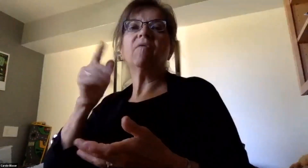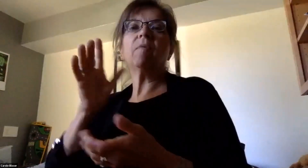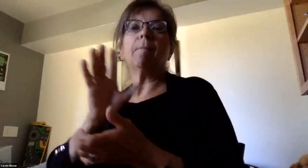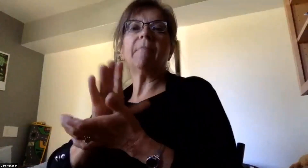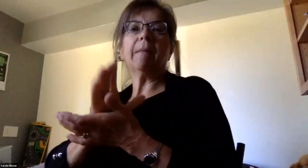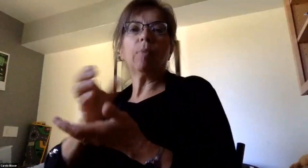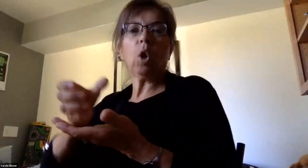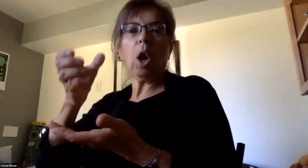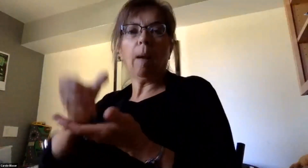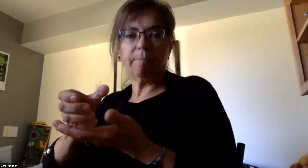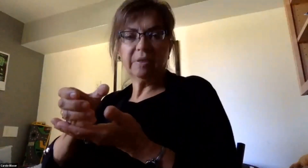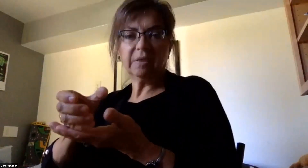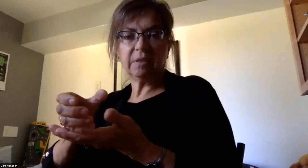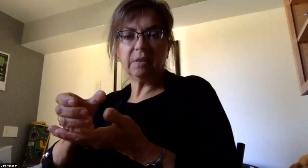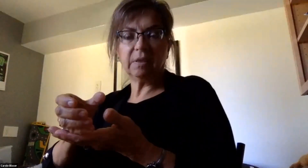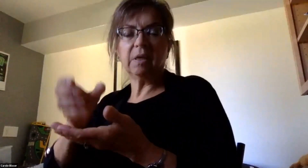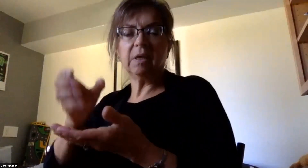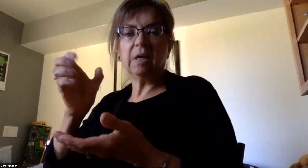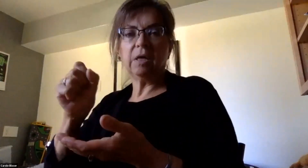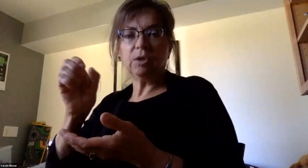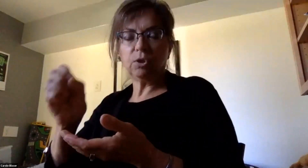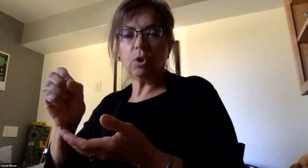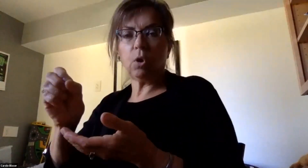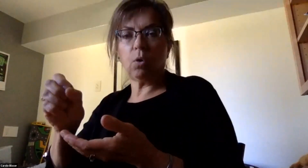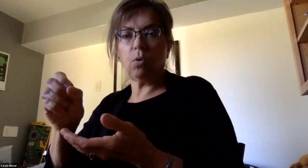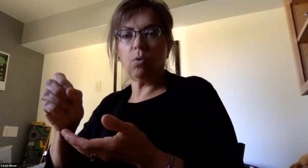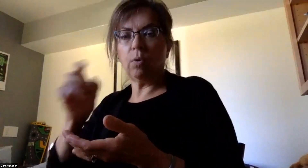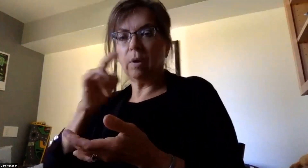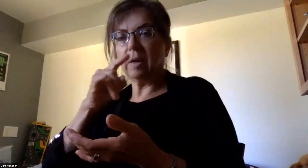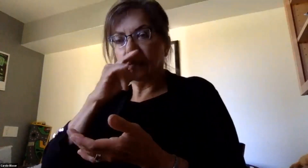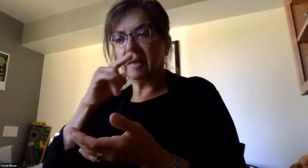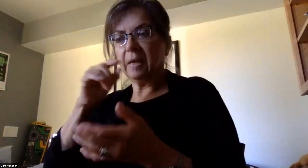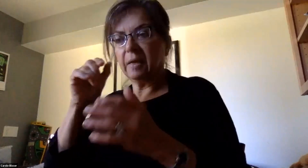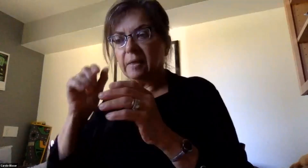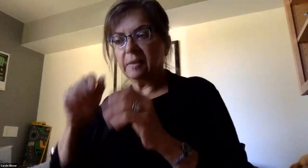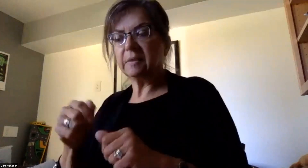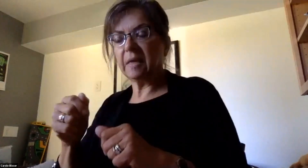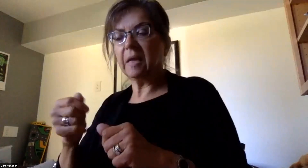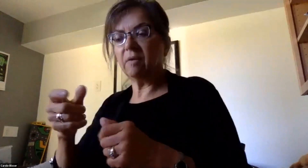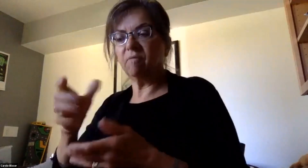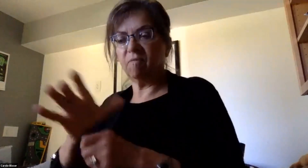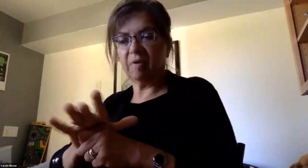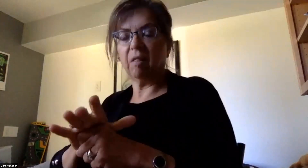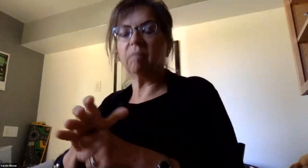so that students do not have to use it as a traditional water fountain.